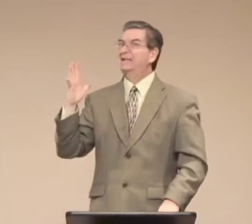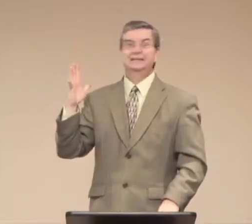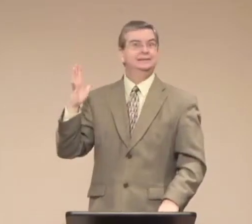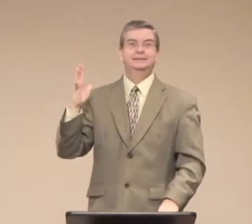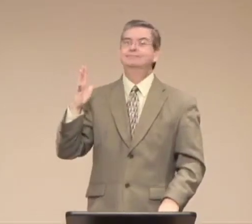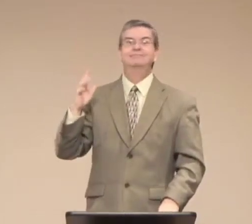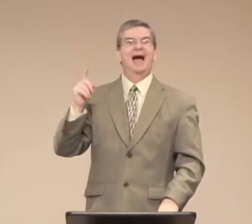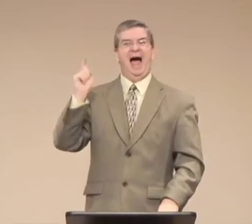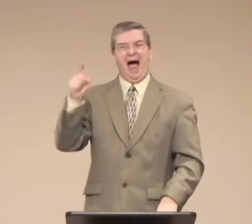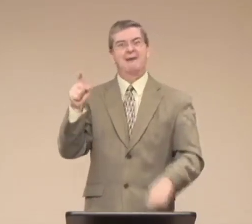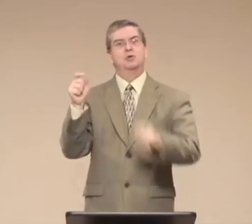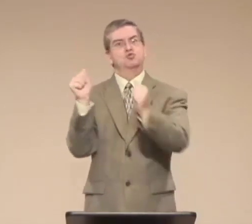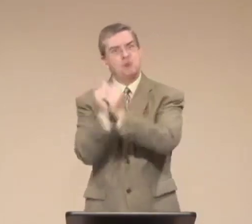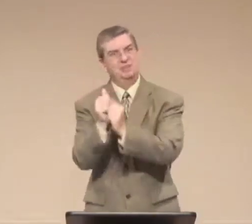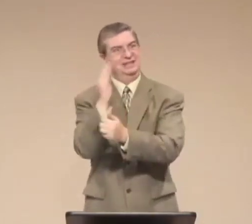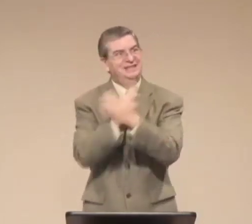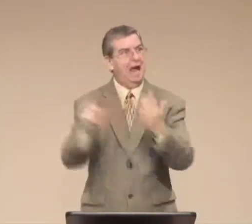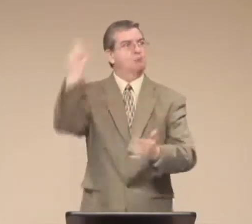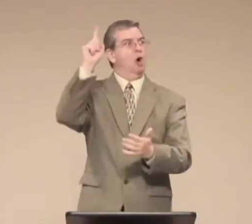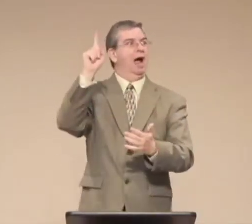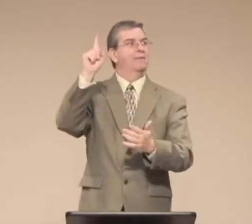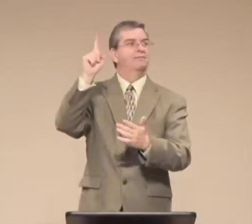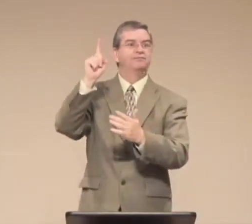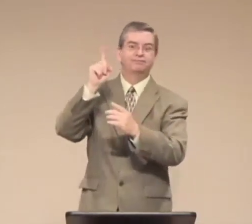But it wasn't like that 2,000 years ago.